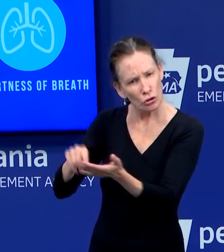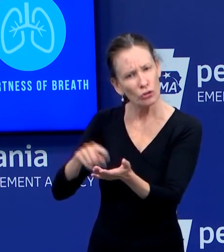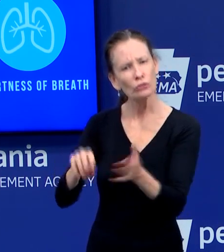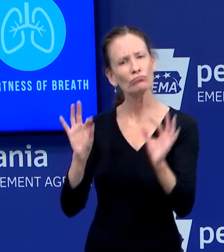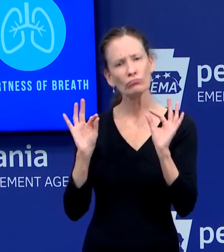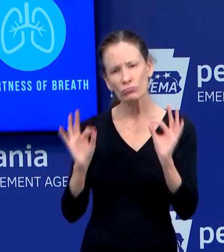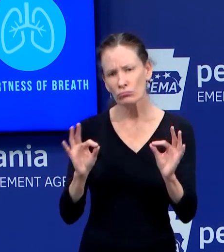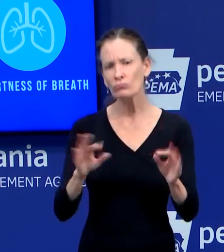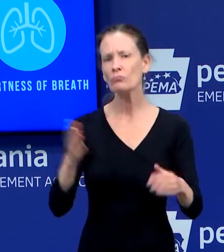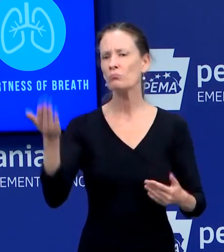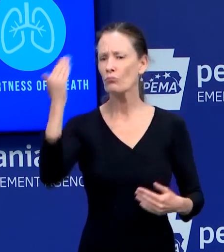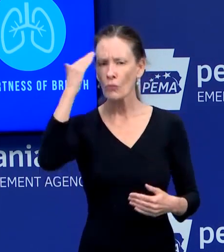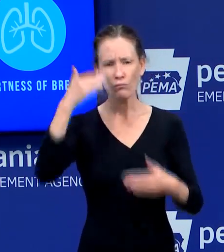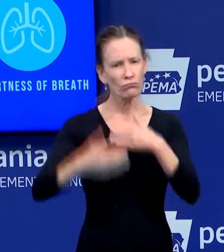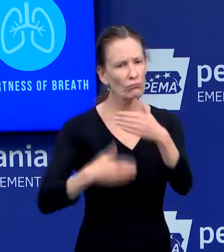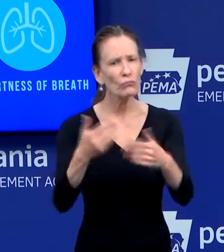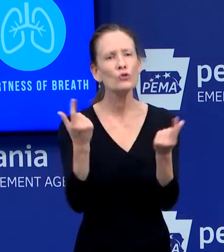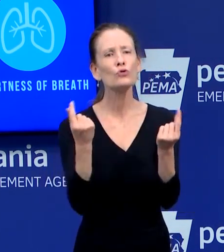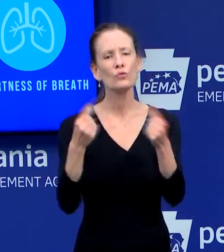for all.